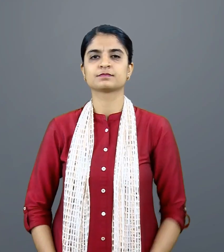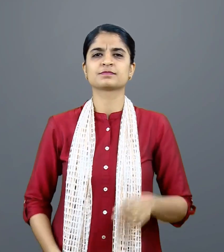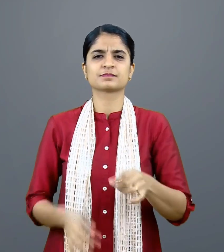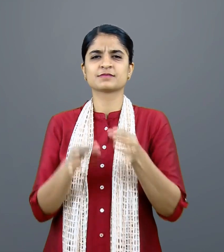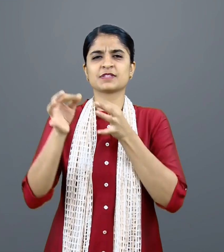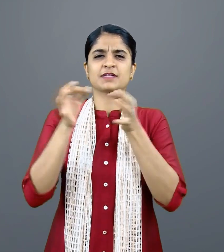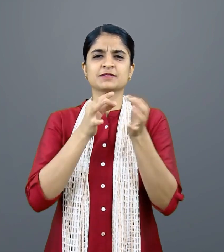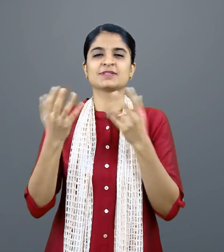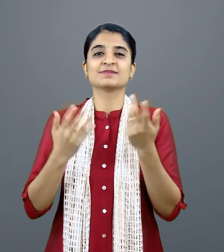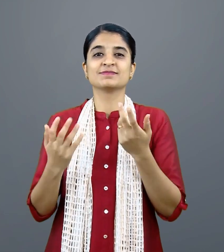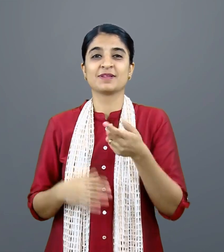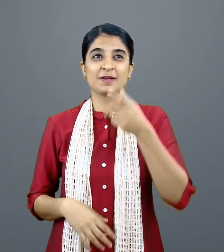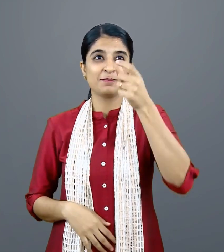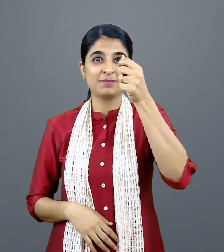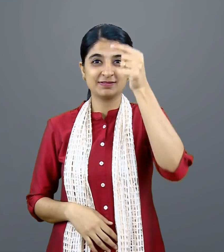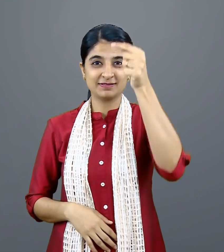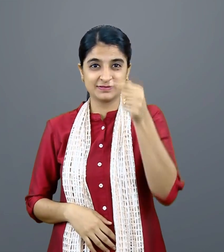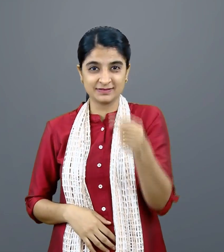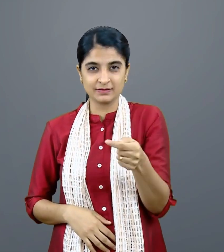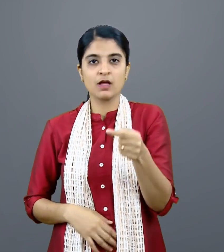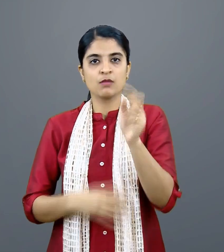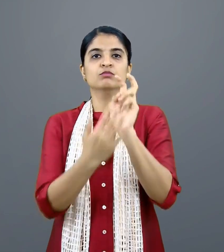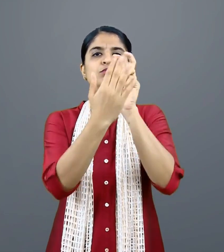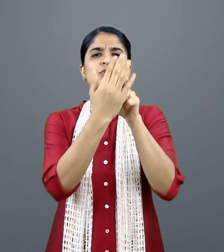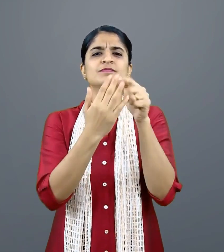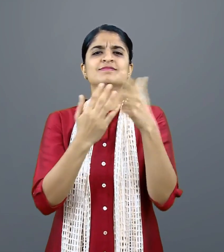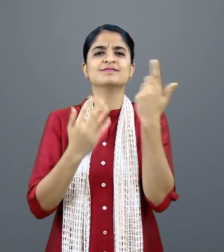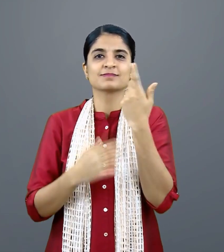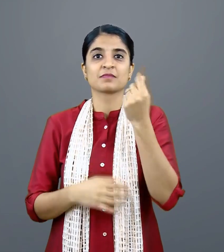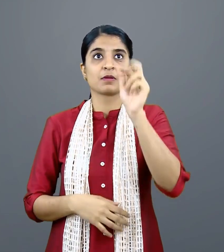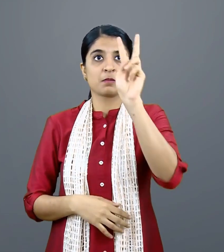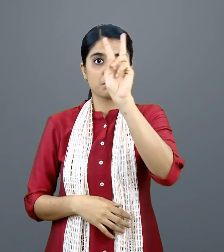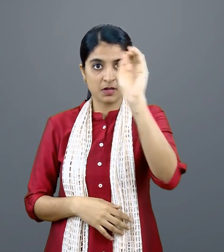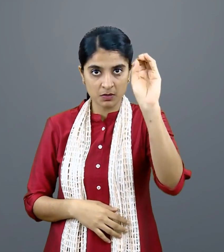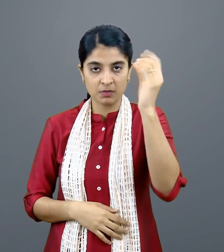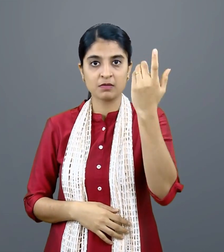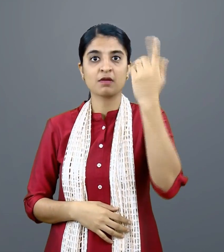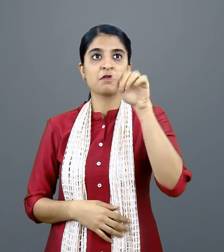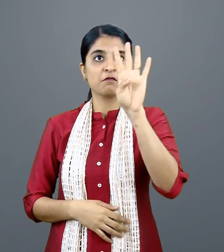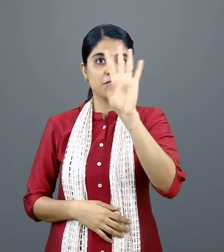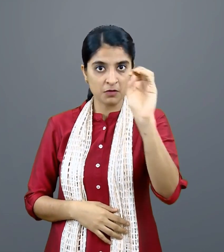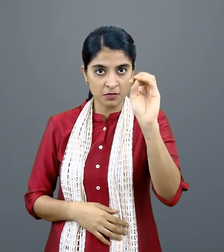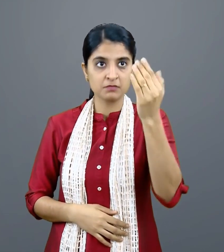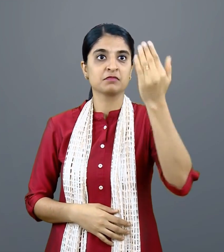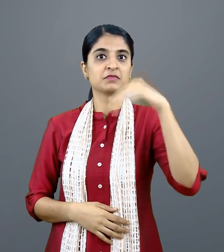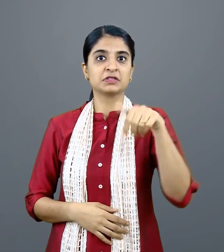The strike price is the future set price at which the derivative contract is to be traded on a pre-decided date.